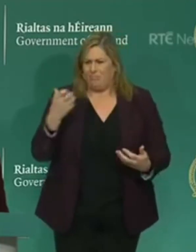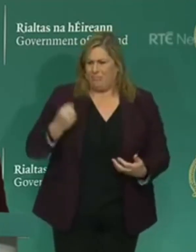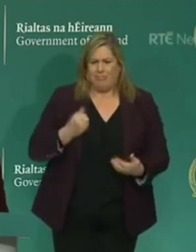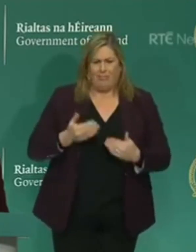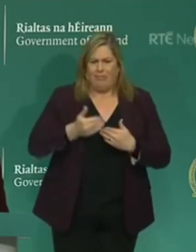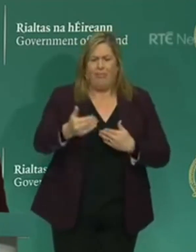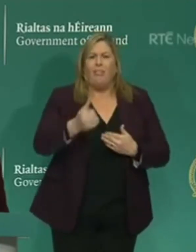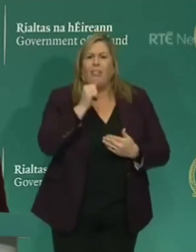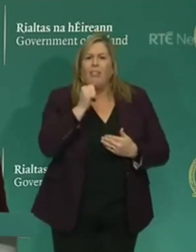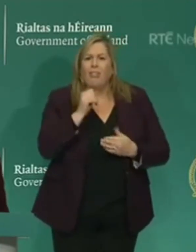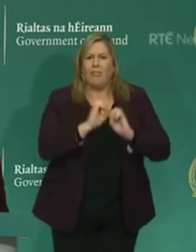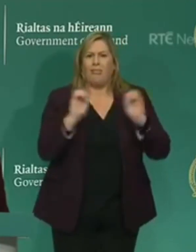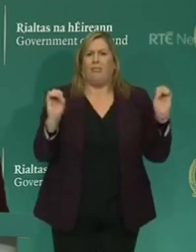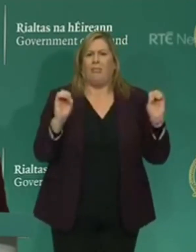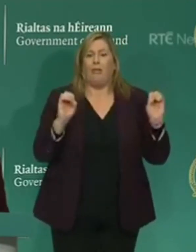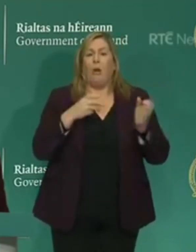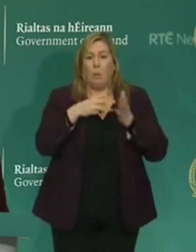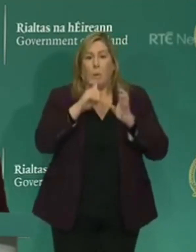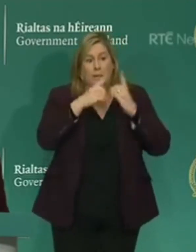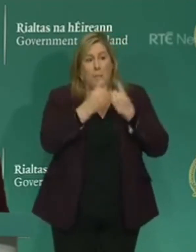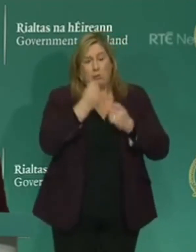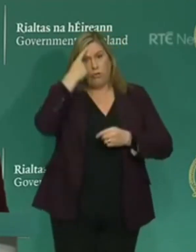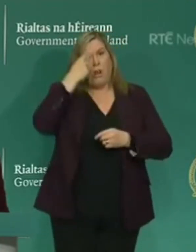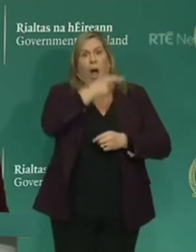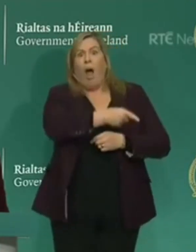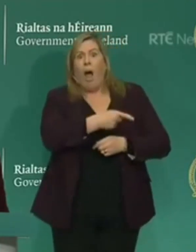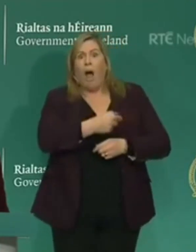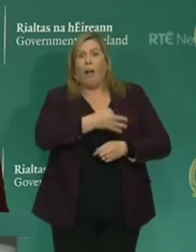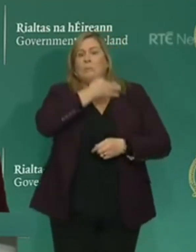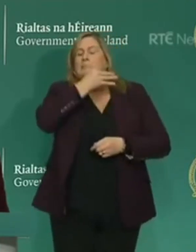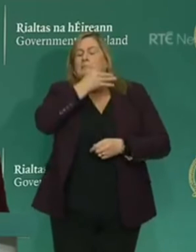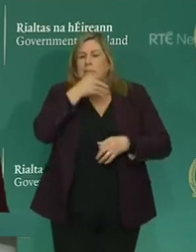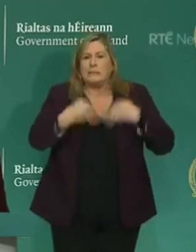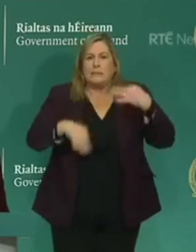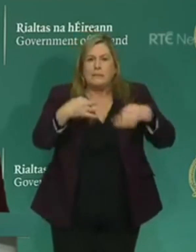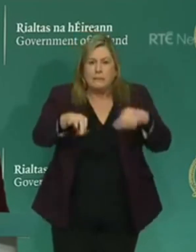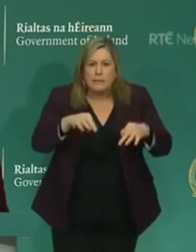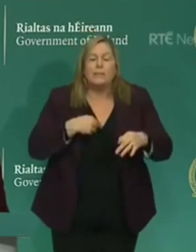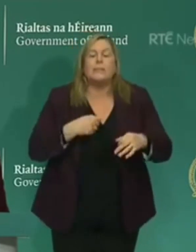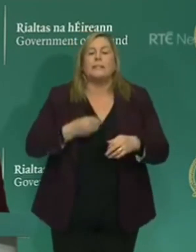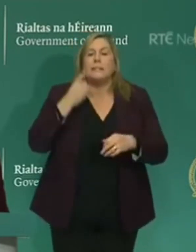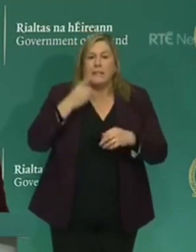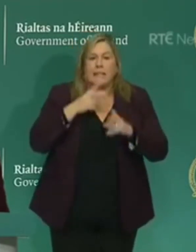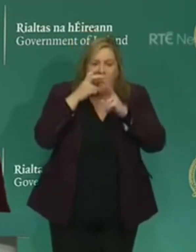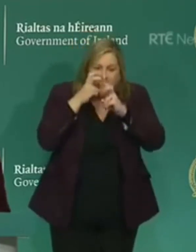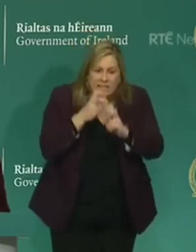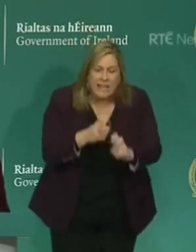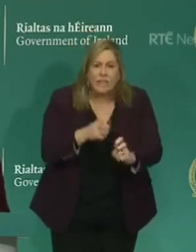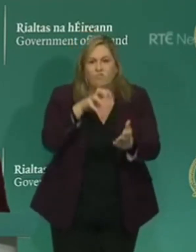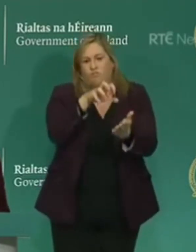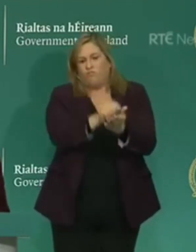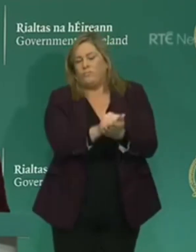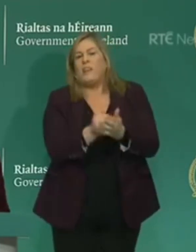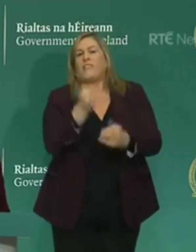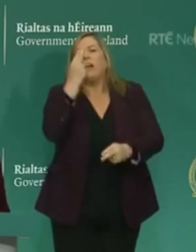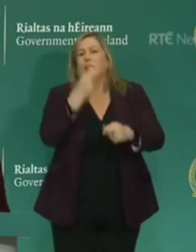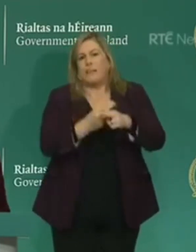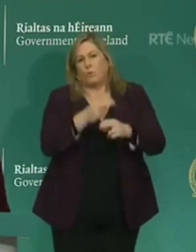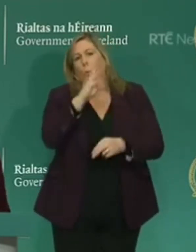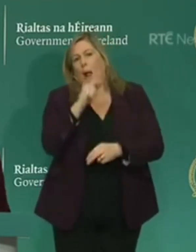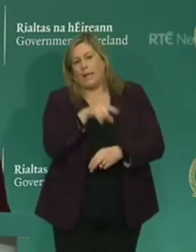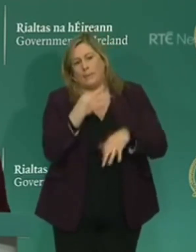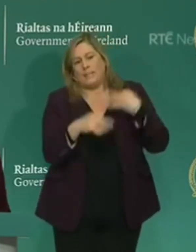further payment. As soon as the Department became aware of the issue, it carried out an investigation, and it has determined the source of the error.